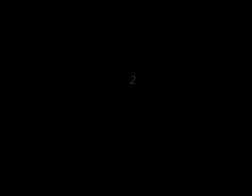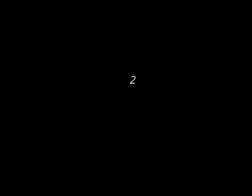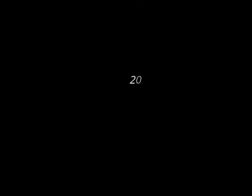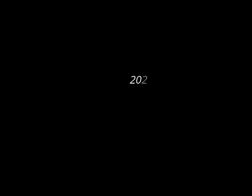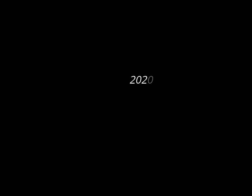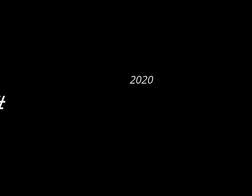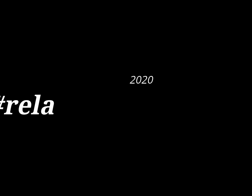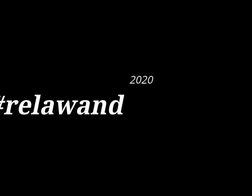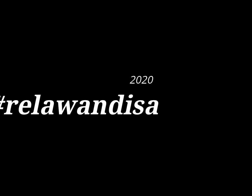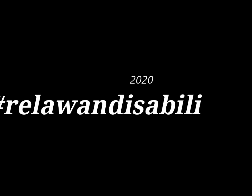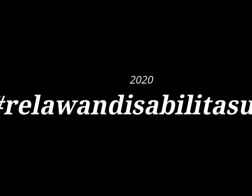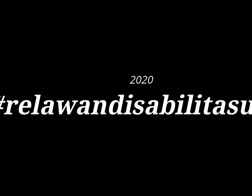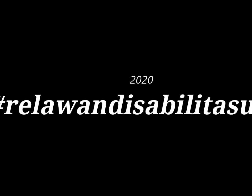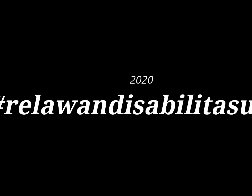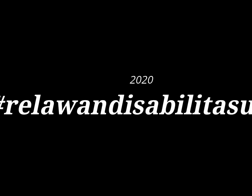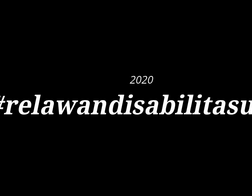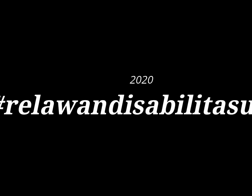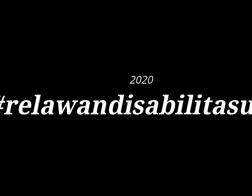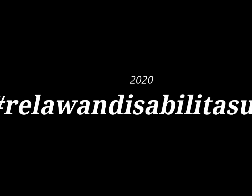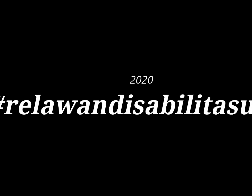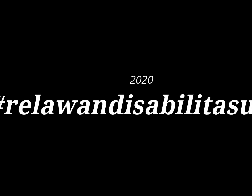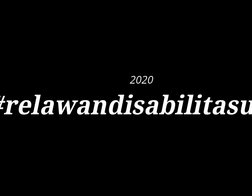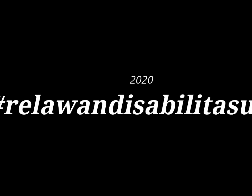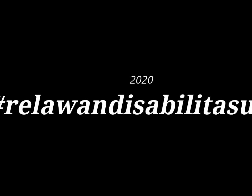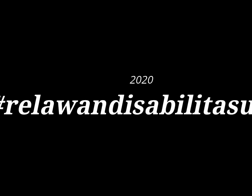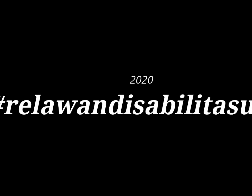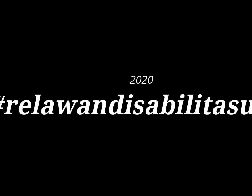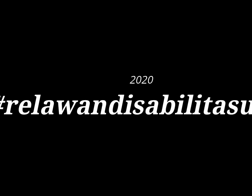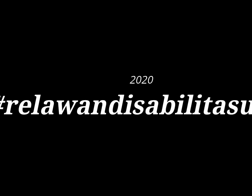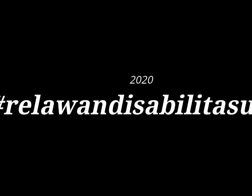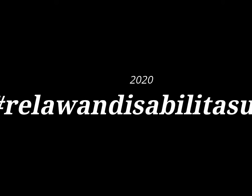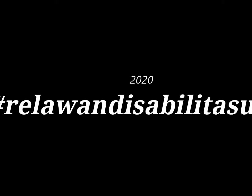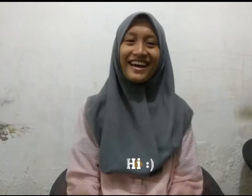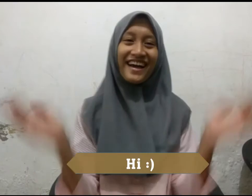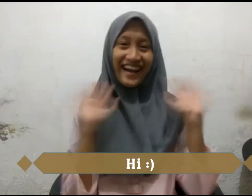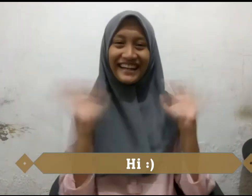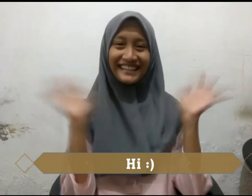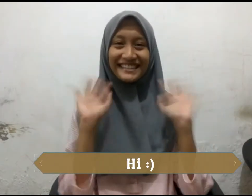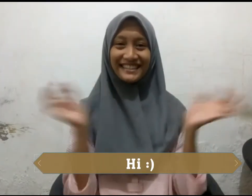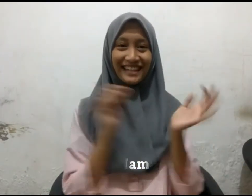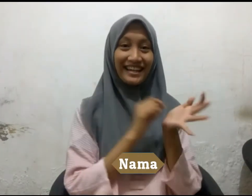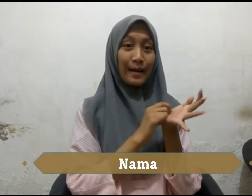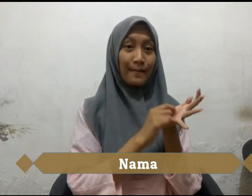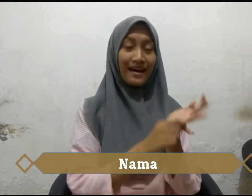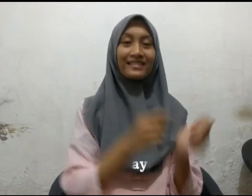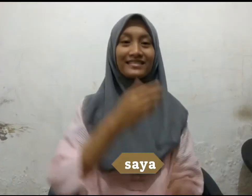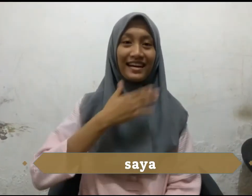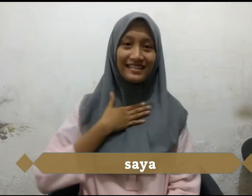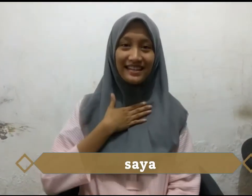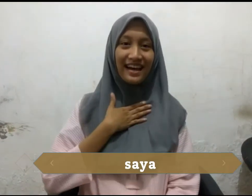No, I don't know what you've been told But this guy right here's gonna hold the wall Yeah, that is where I'm gonna be Because I wanna be